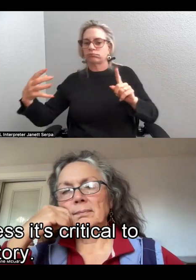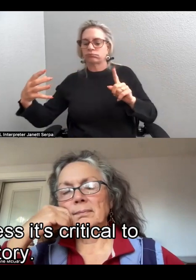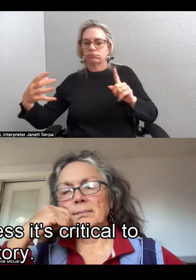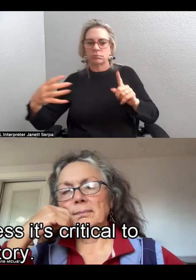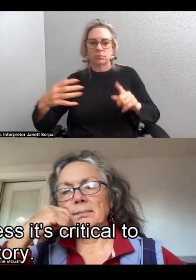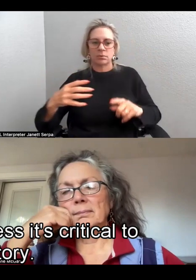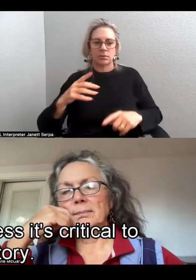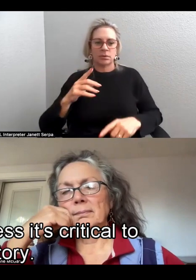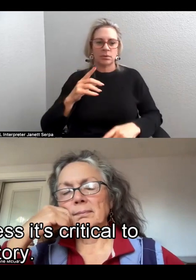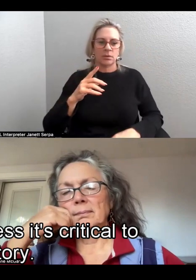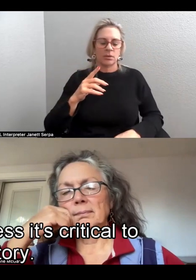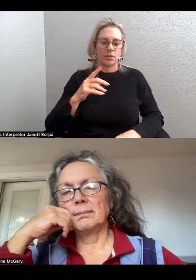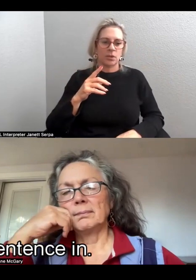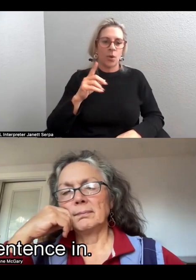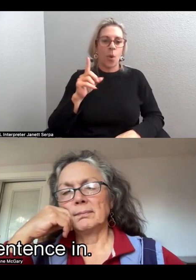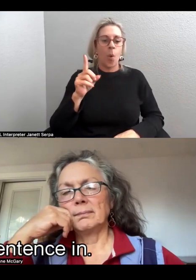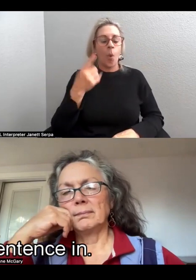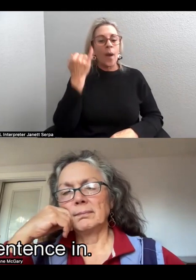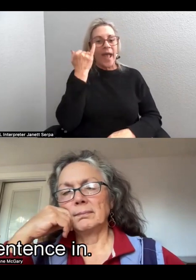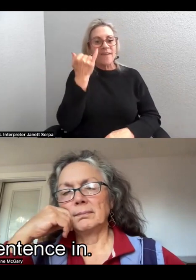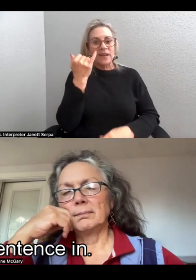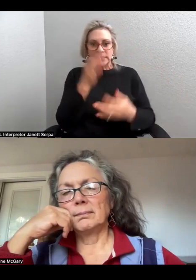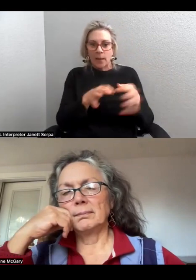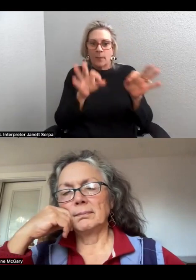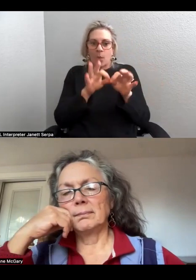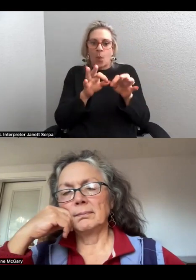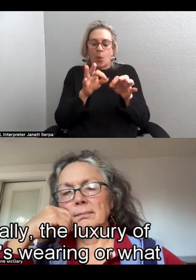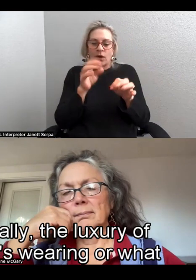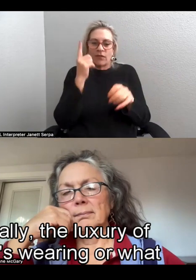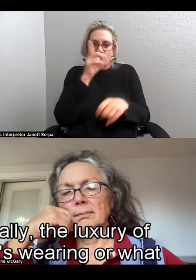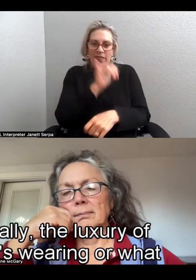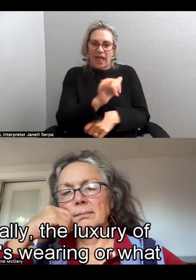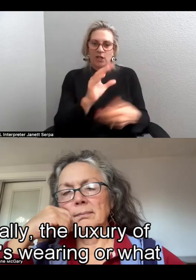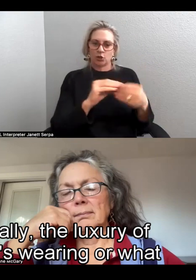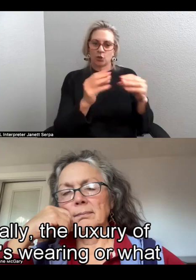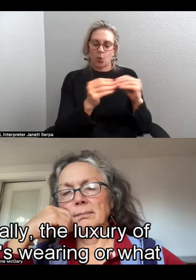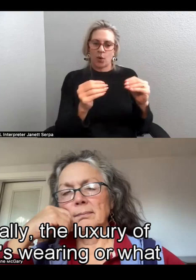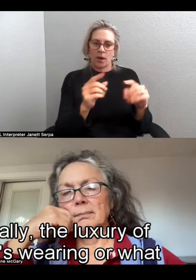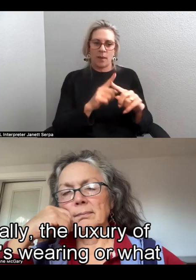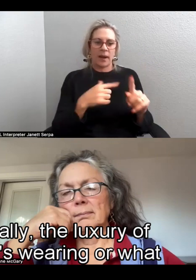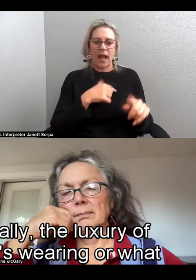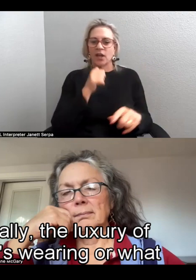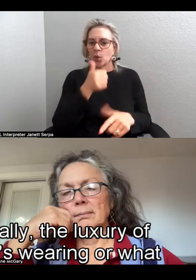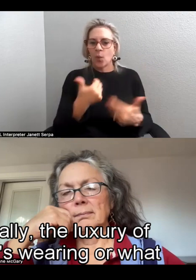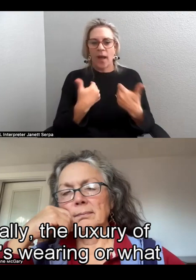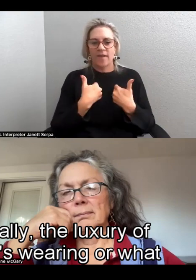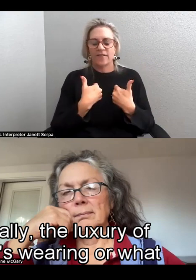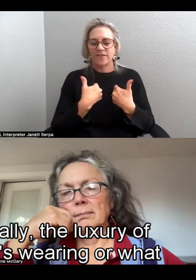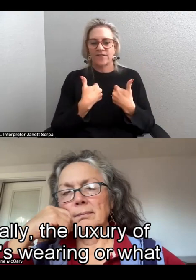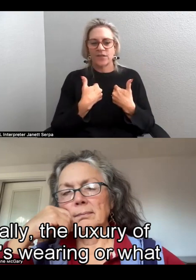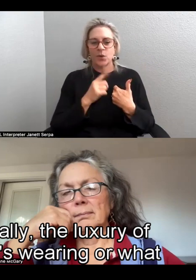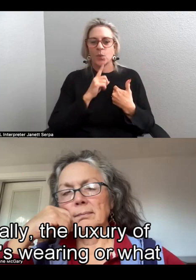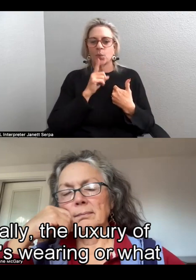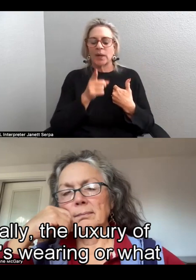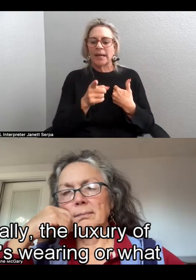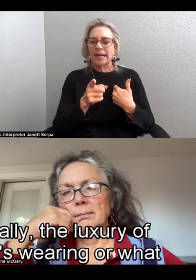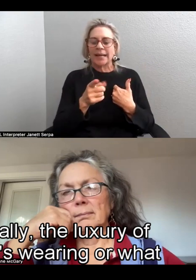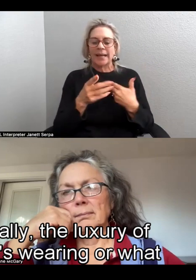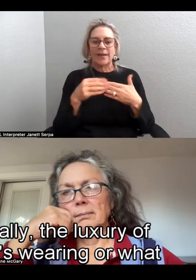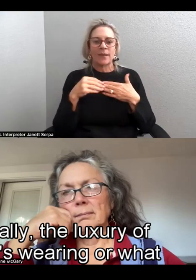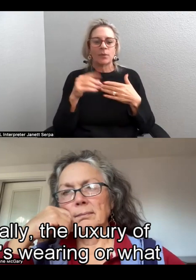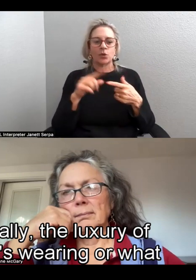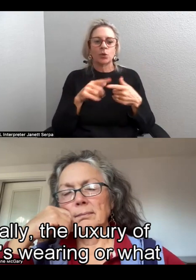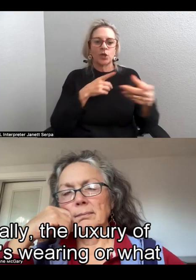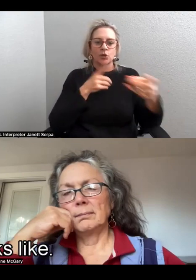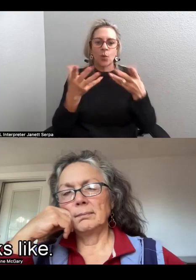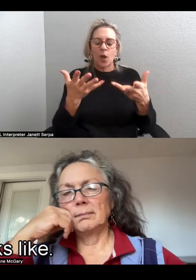unless it's critical to the story, I will put a sentence in. I don't have really the luxury of describing what